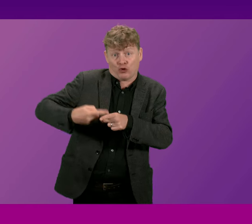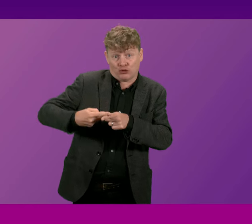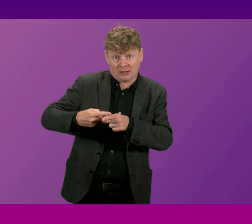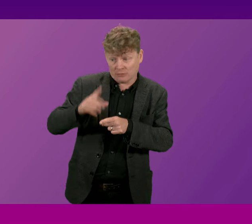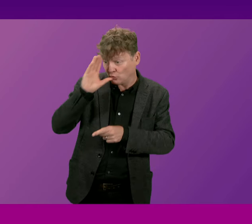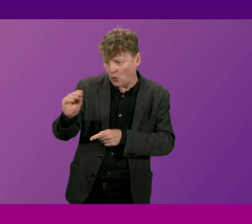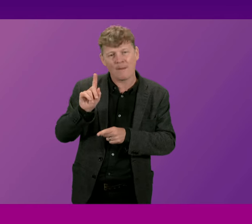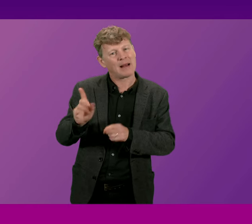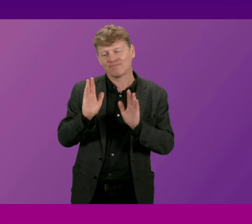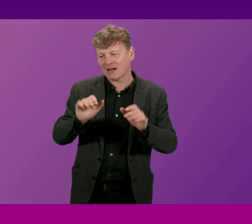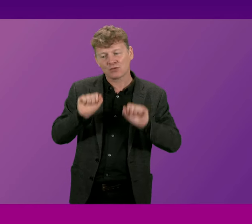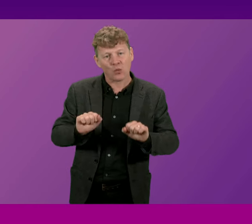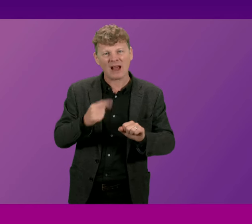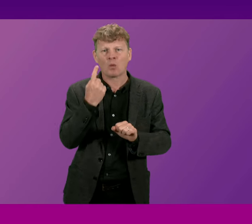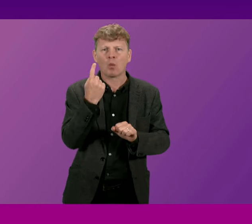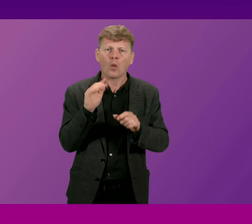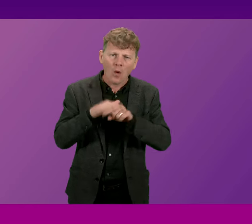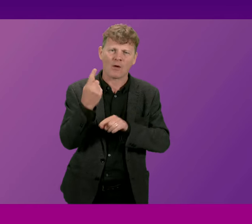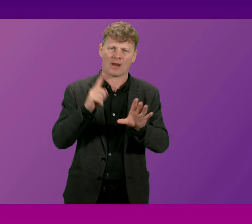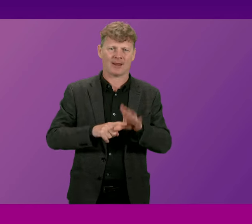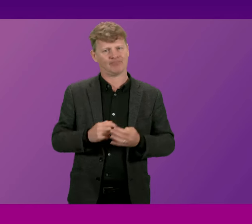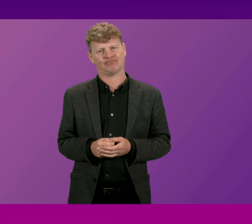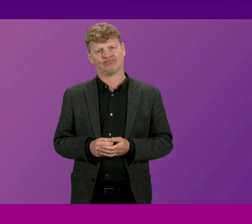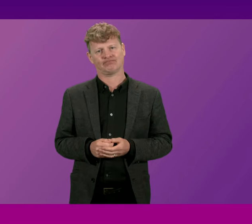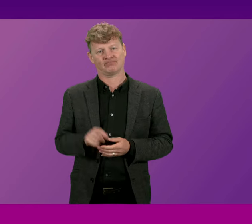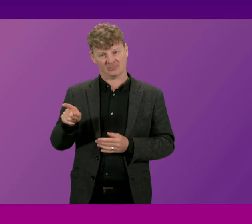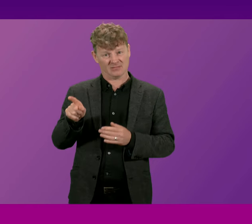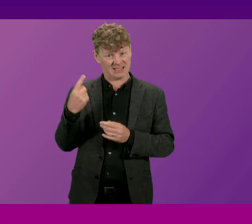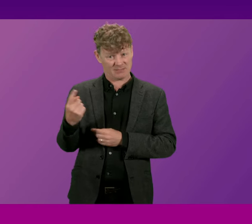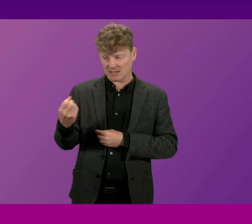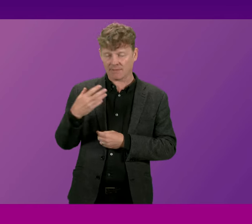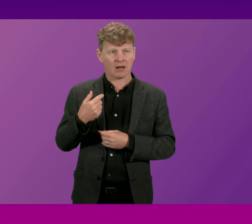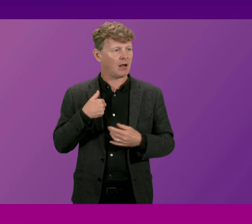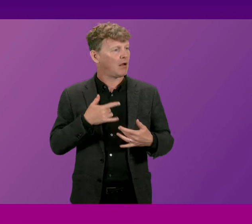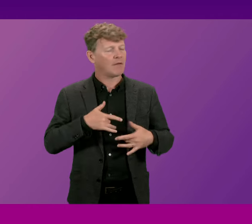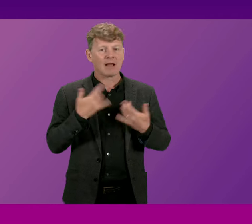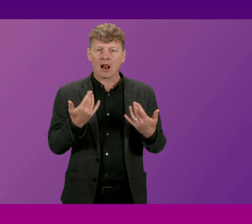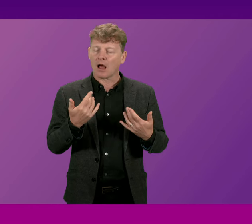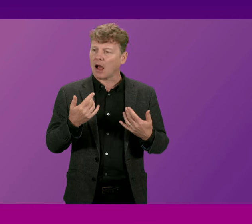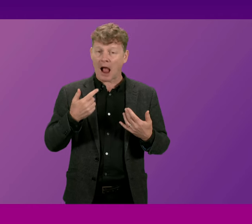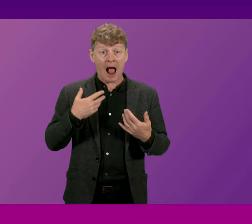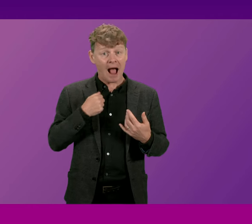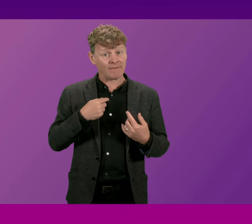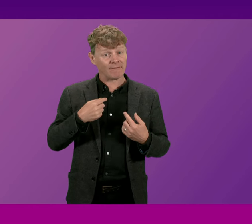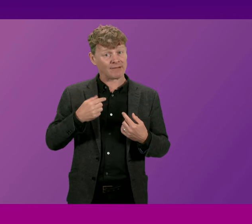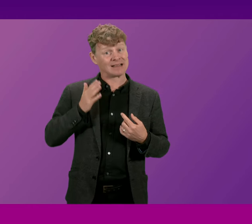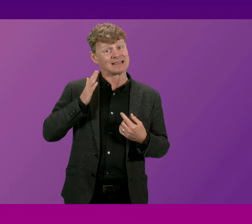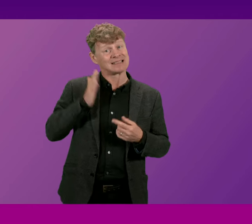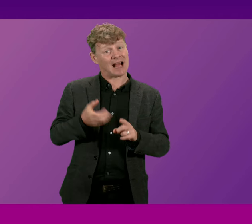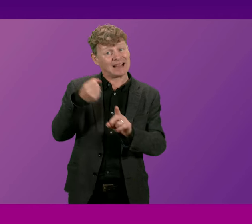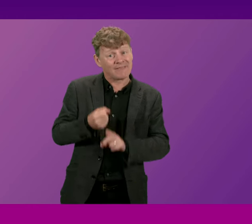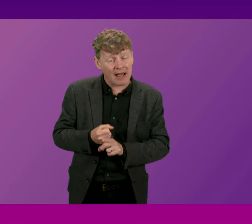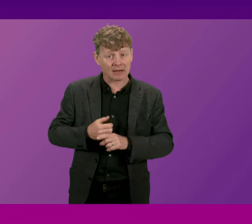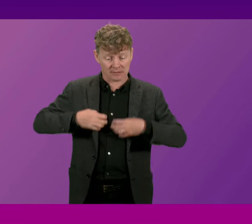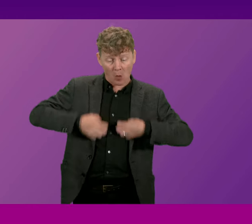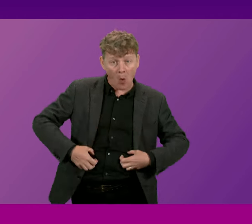told he could have to wait for over another year he said I'm in constant threat of life-threatening side effects and potential organ